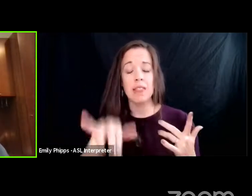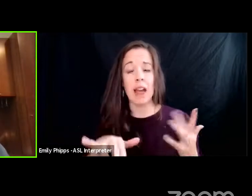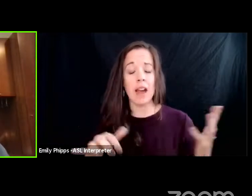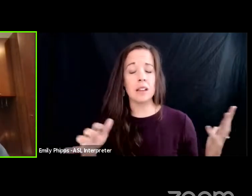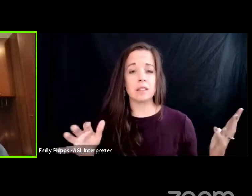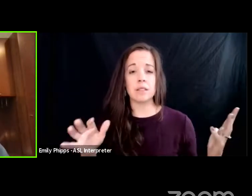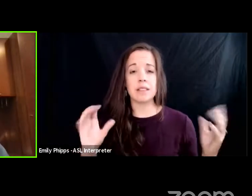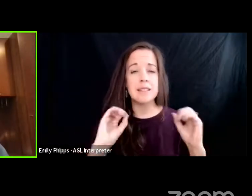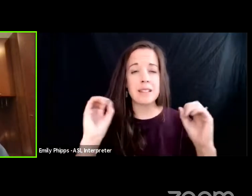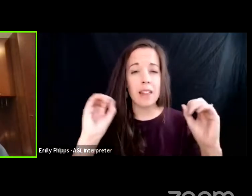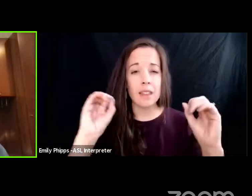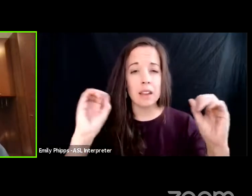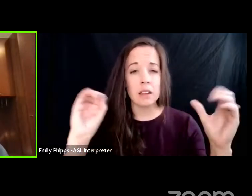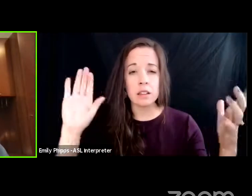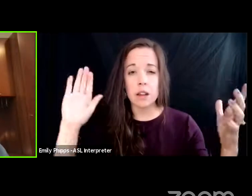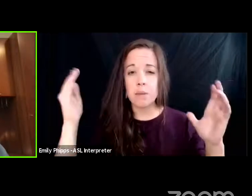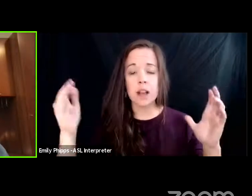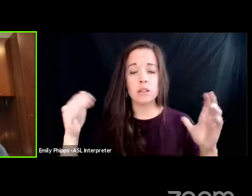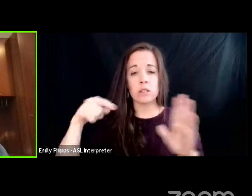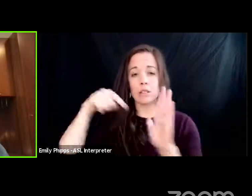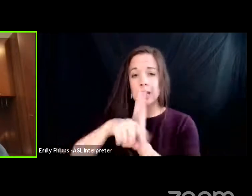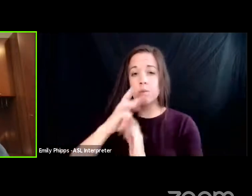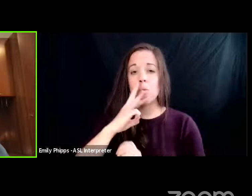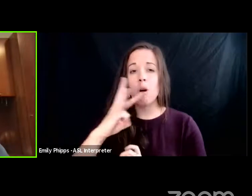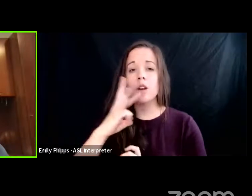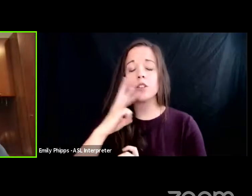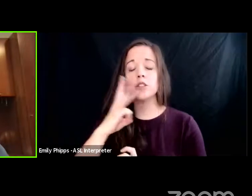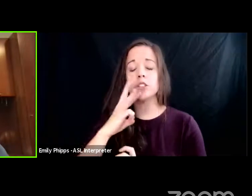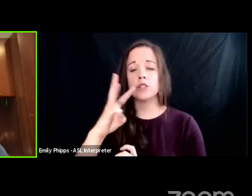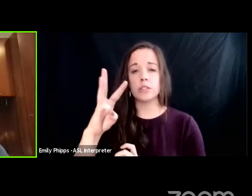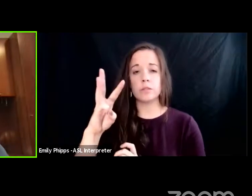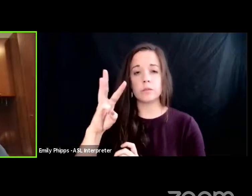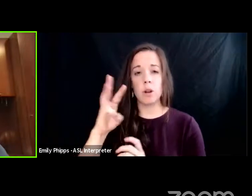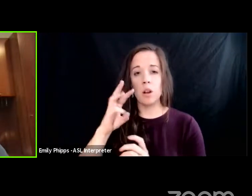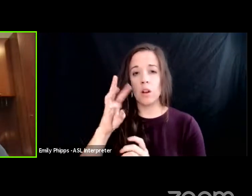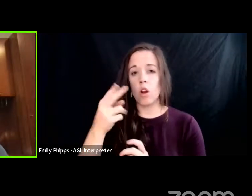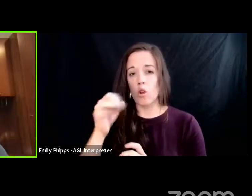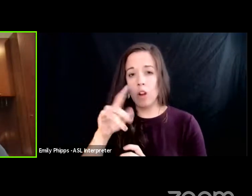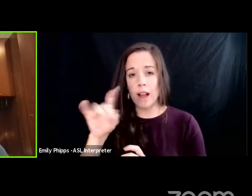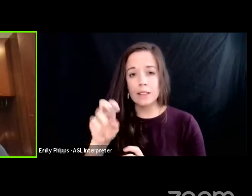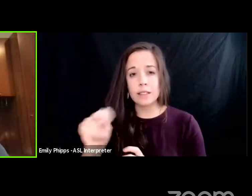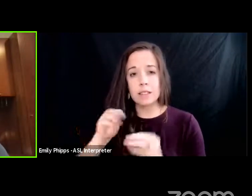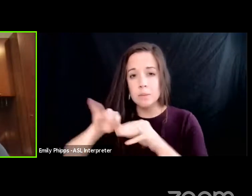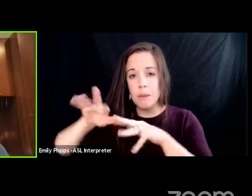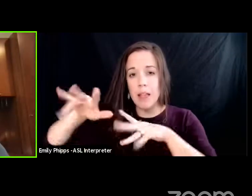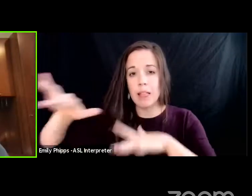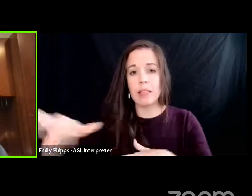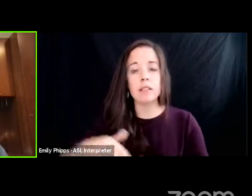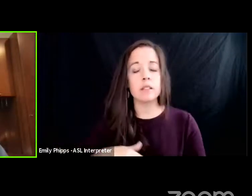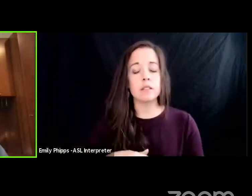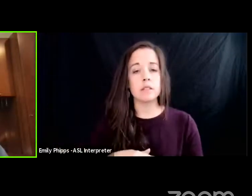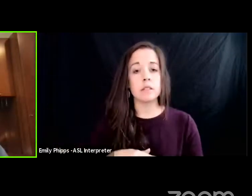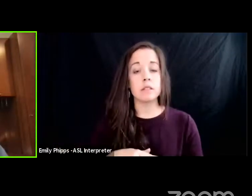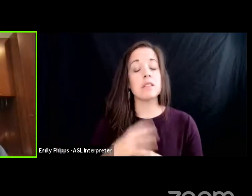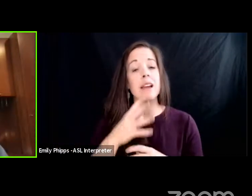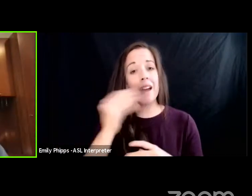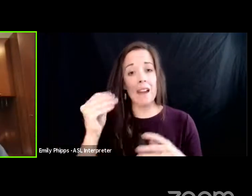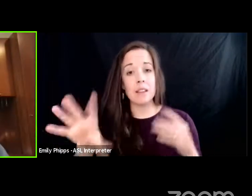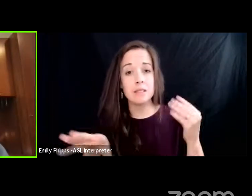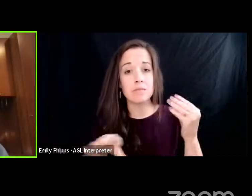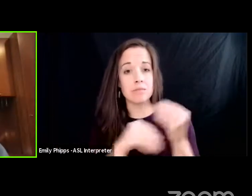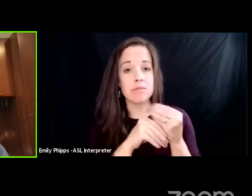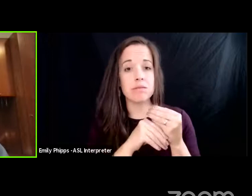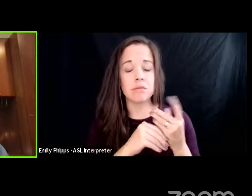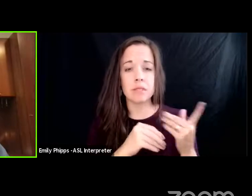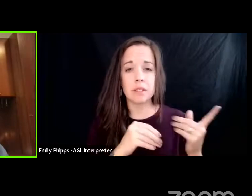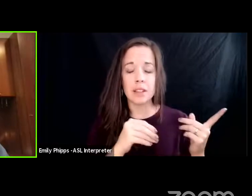deep water horizon spill the exxon valdez disaster and to add insult to injury even